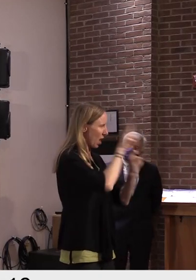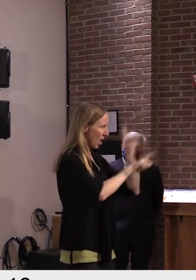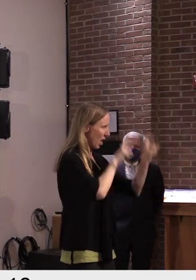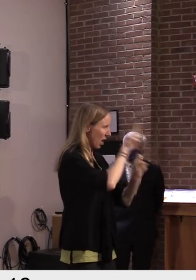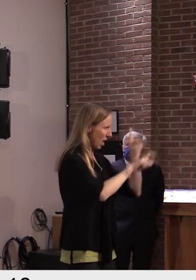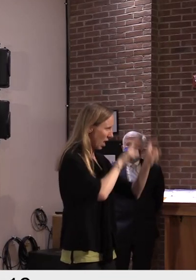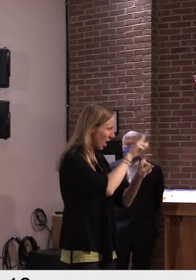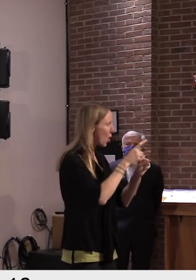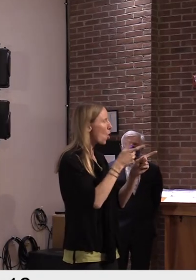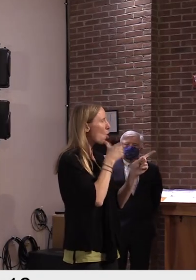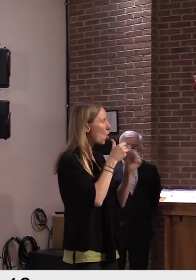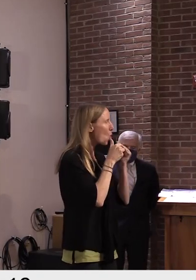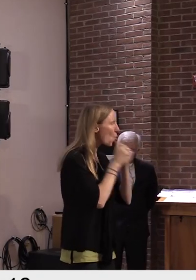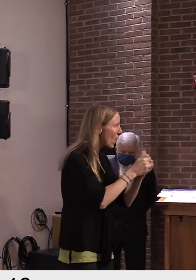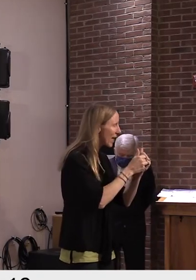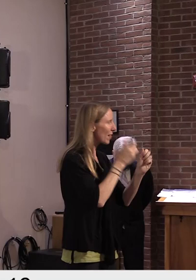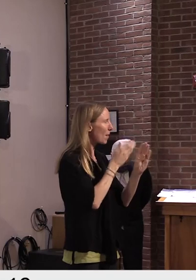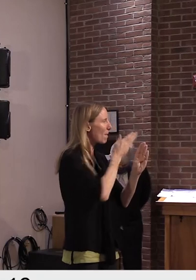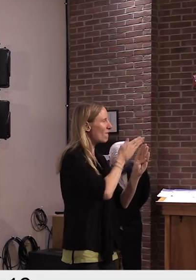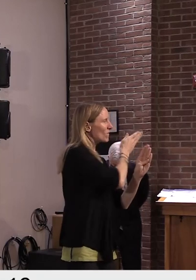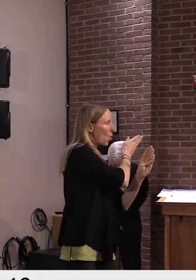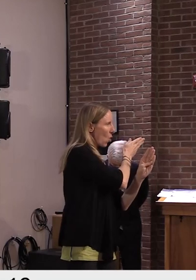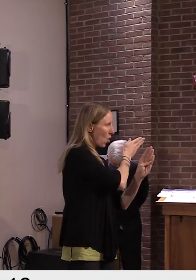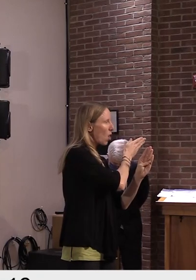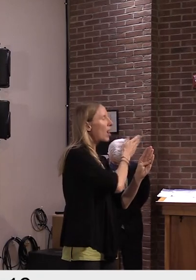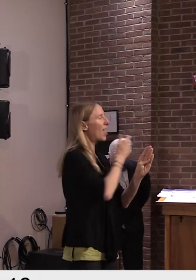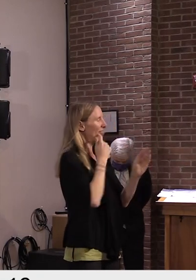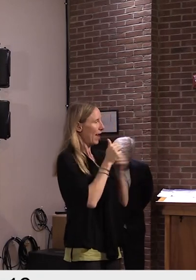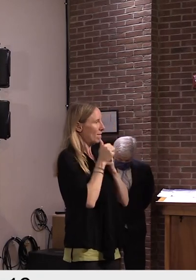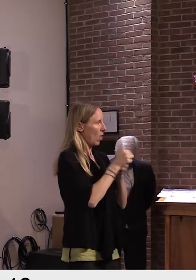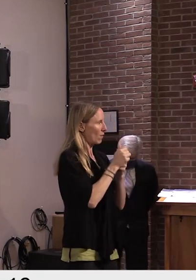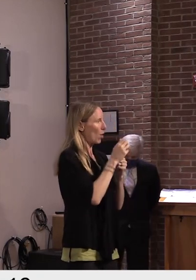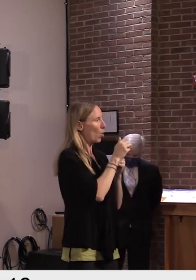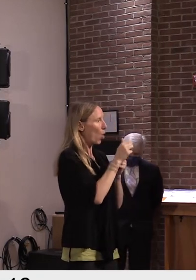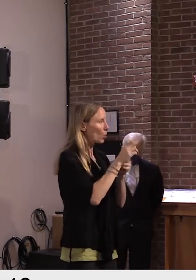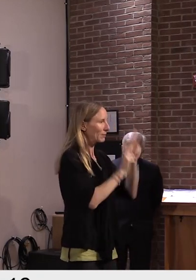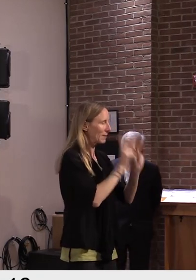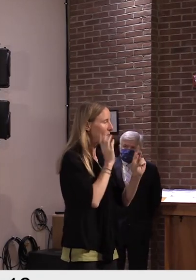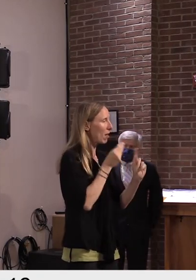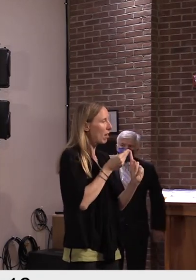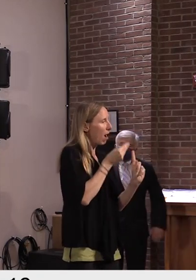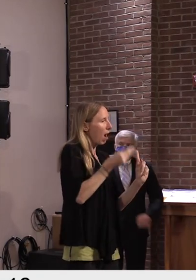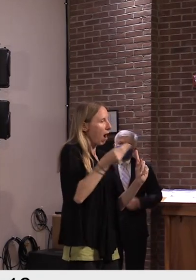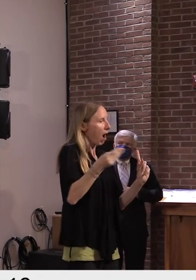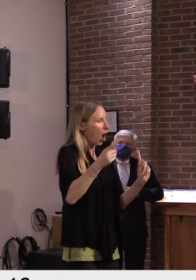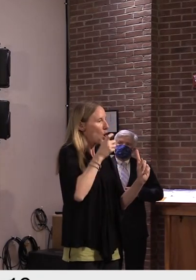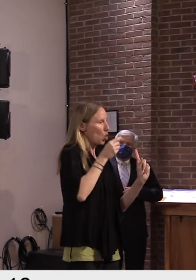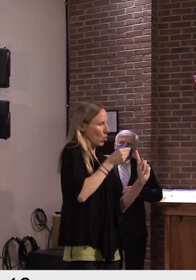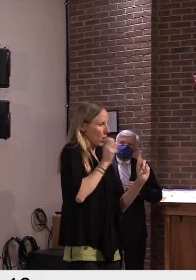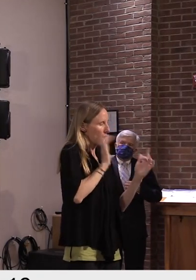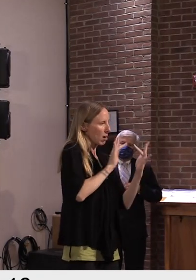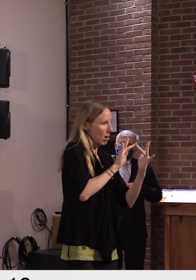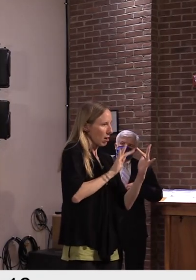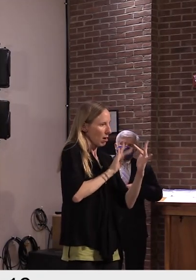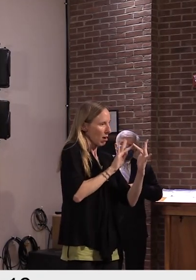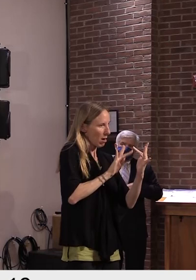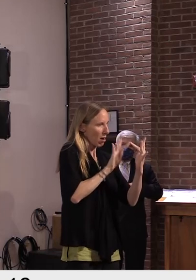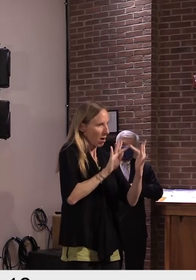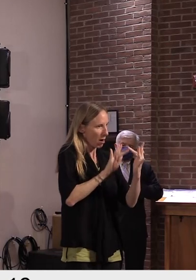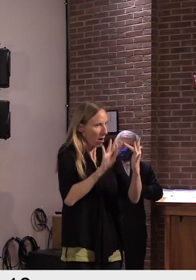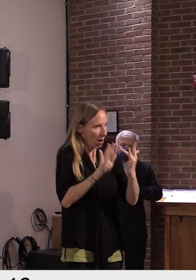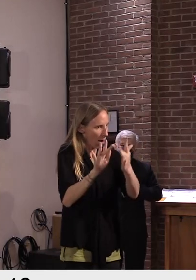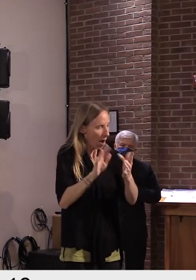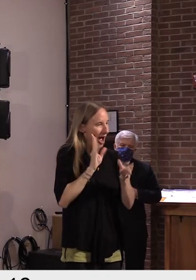during the case's period of being infectious. Those contacts are then notified and provided with public health